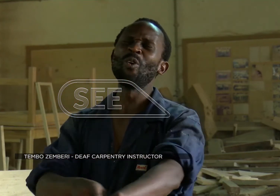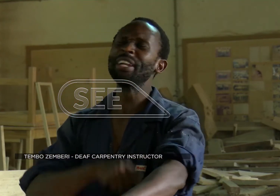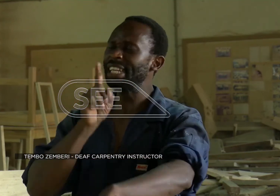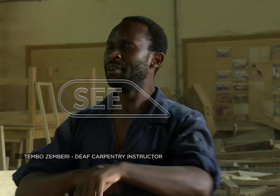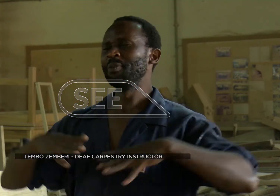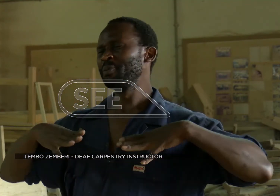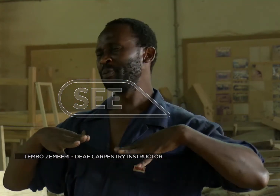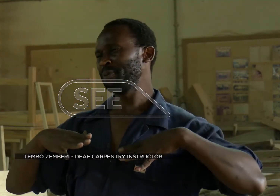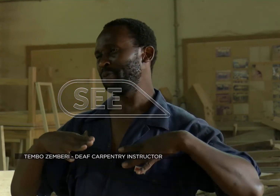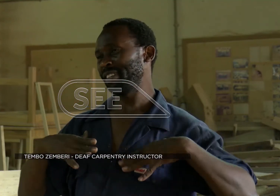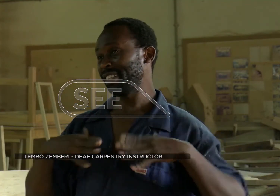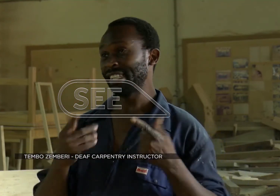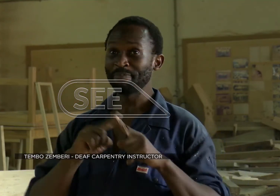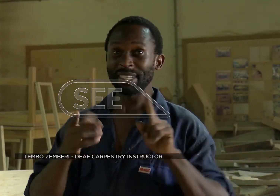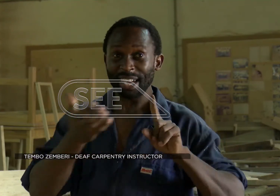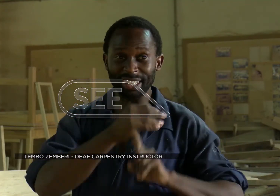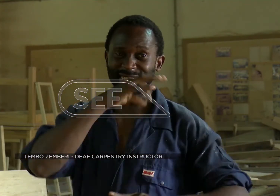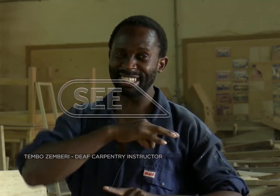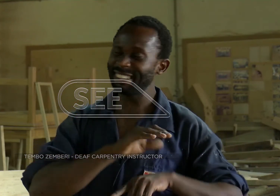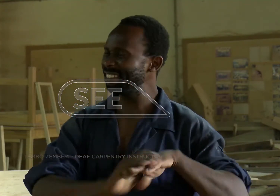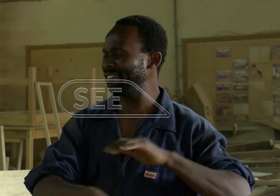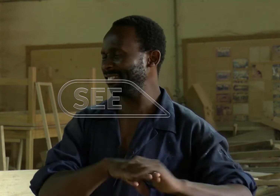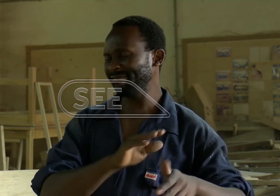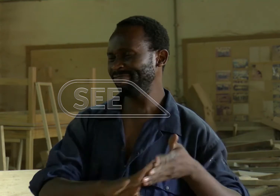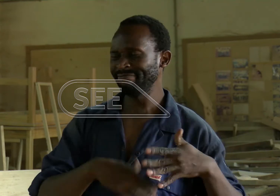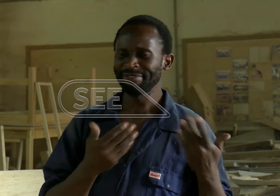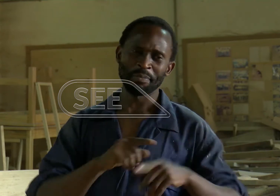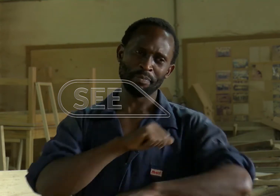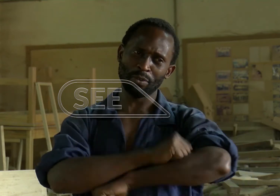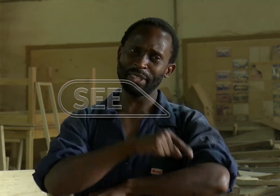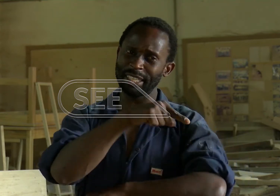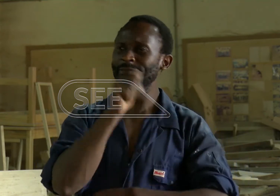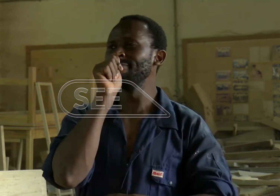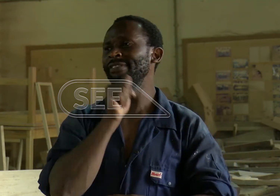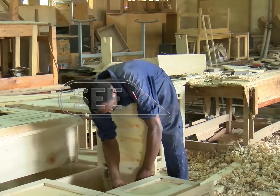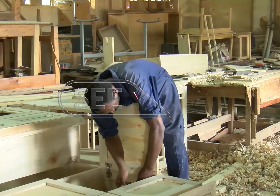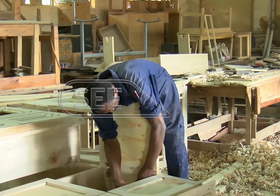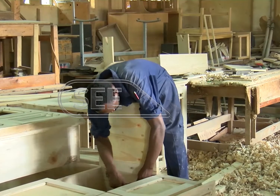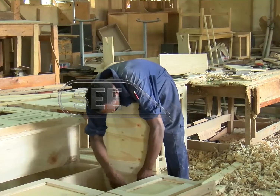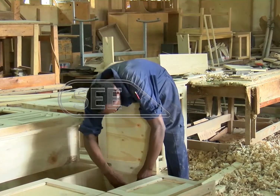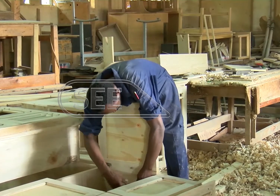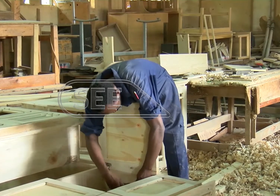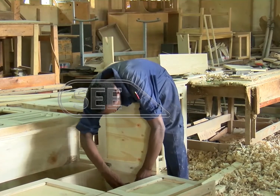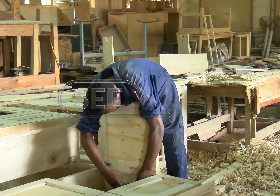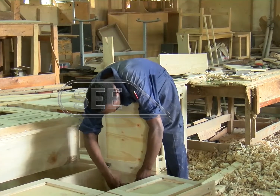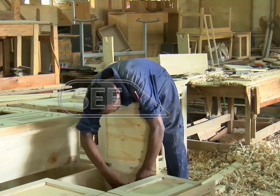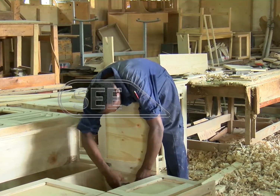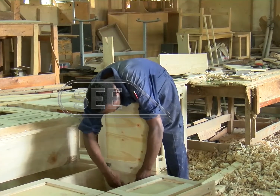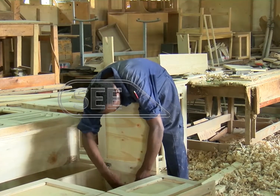our neck. It's been a long, horrid way, but we are not receiving any salary. He says the government has